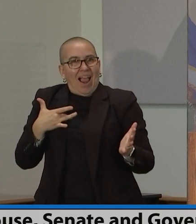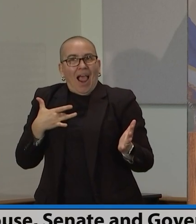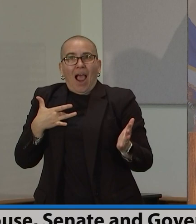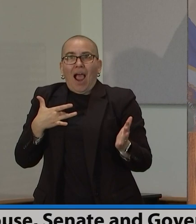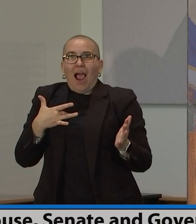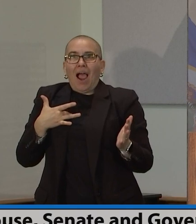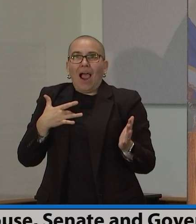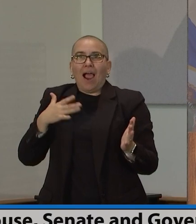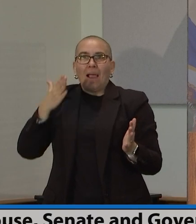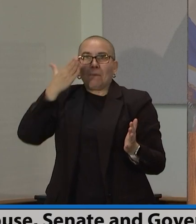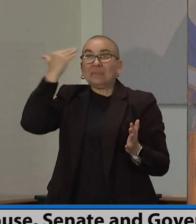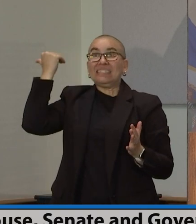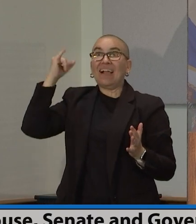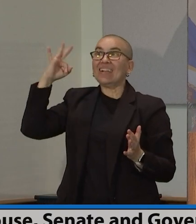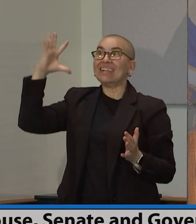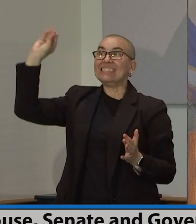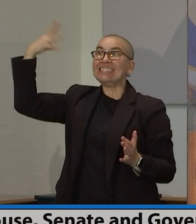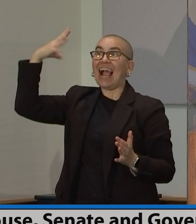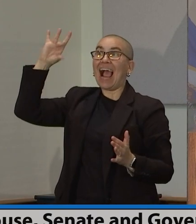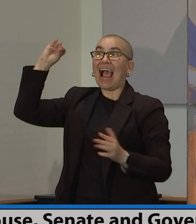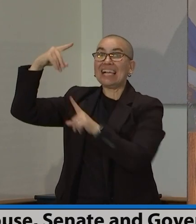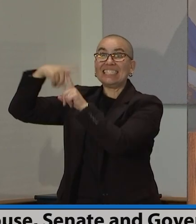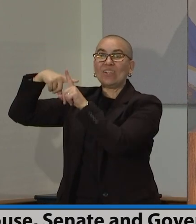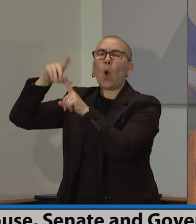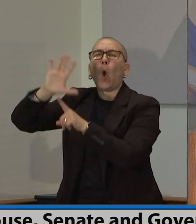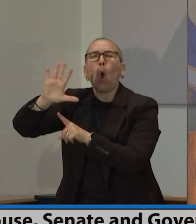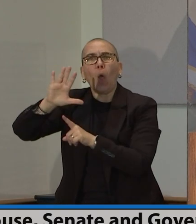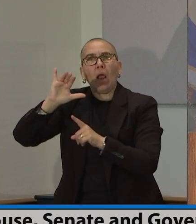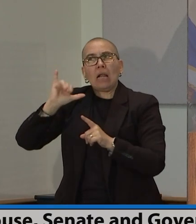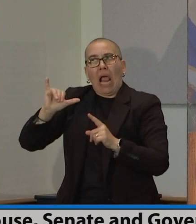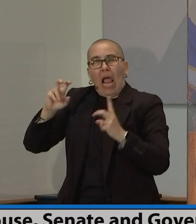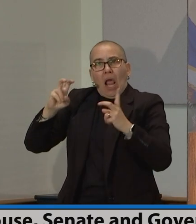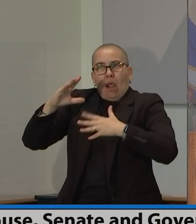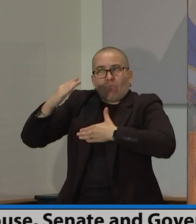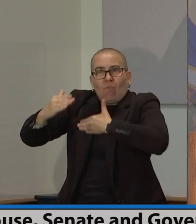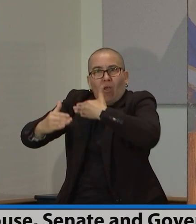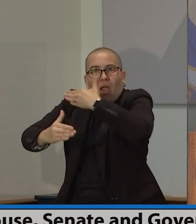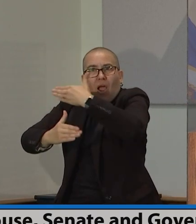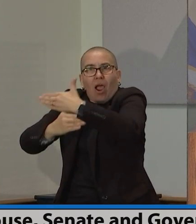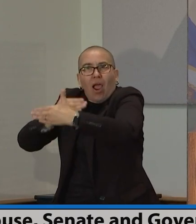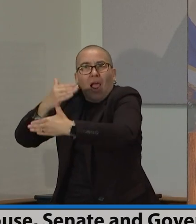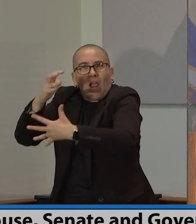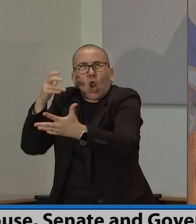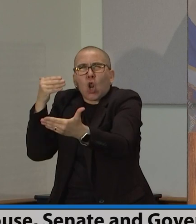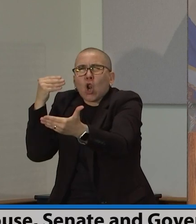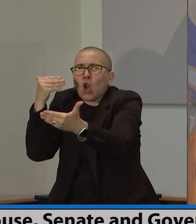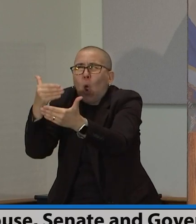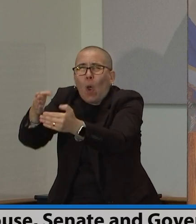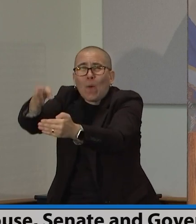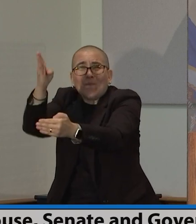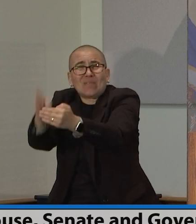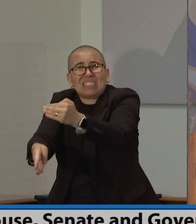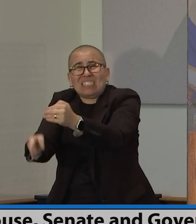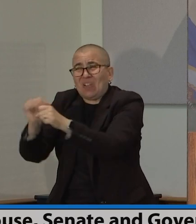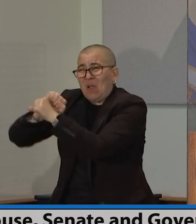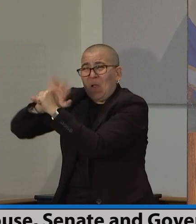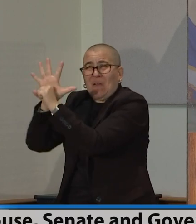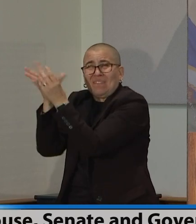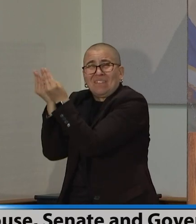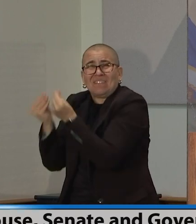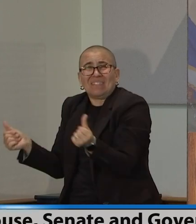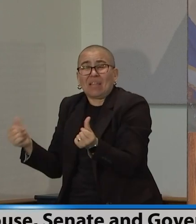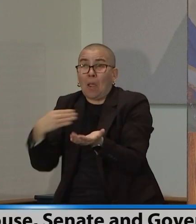There's a whole lot of things coming into alignment with the end of COVID, a budget that's on the horizon, a summer that's going to feel normal again.